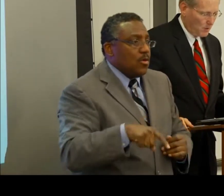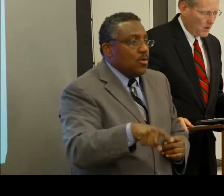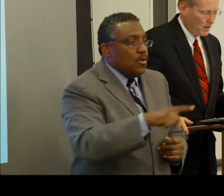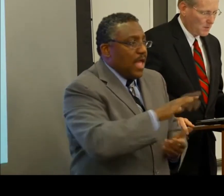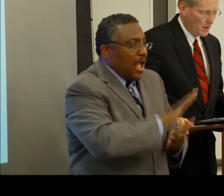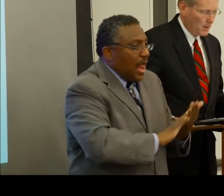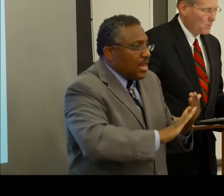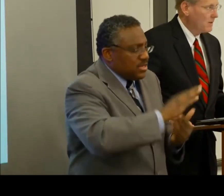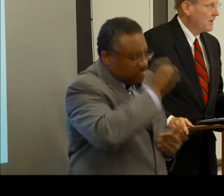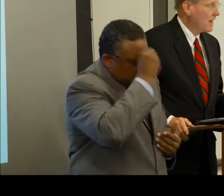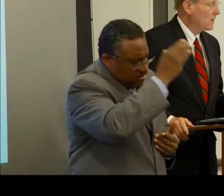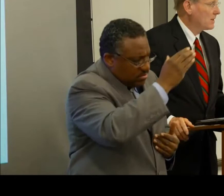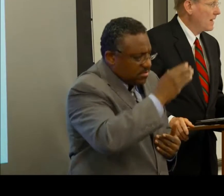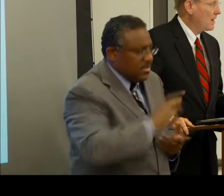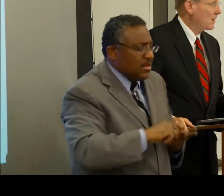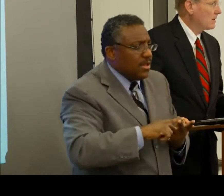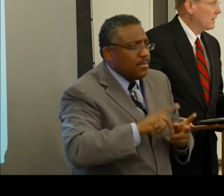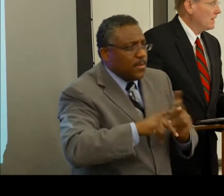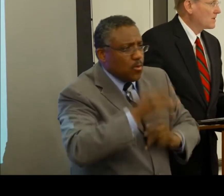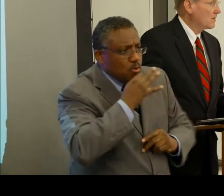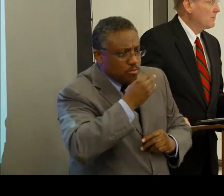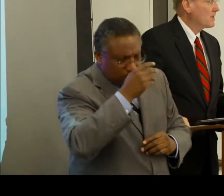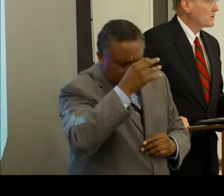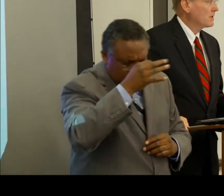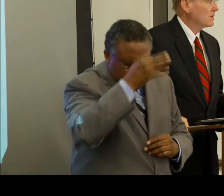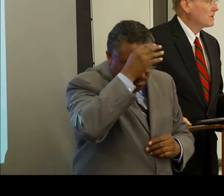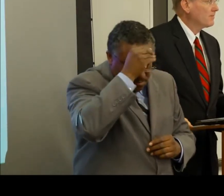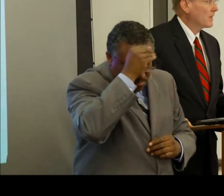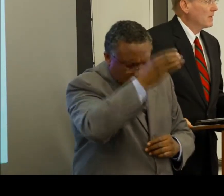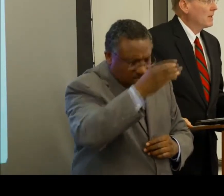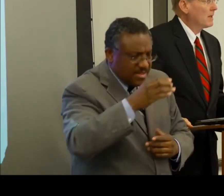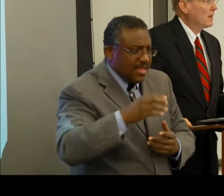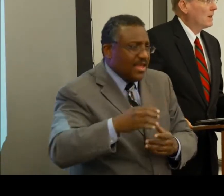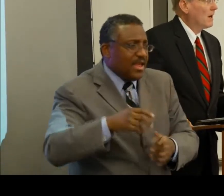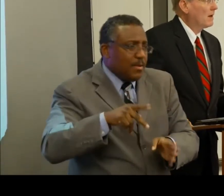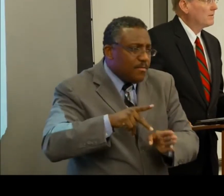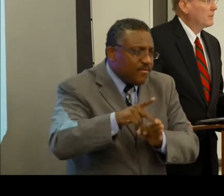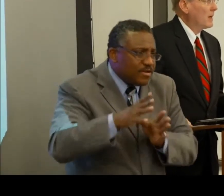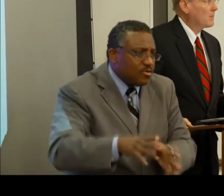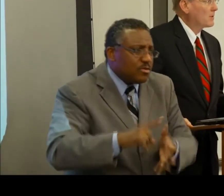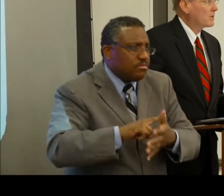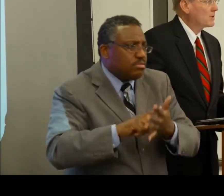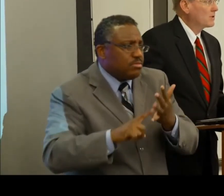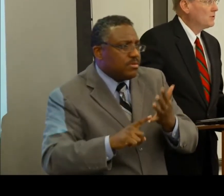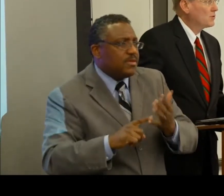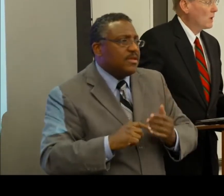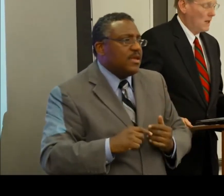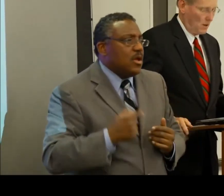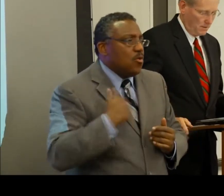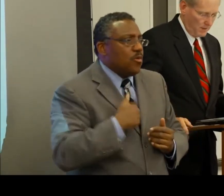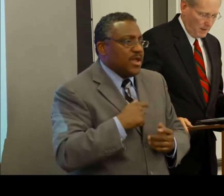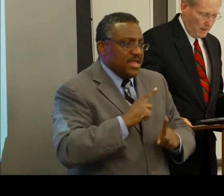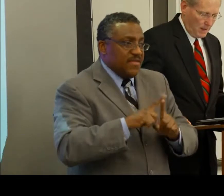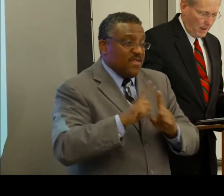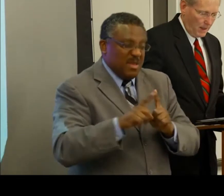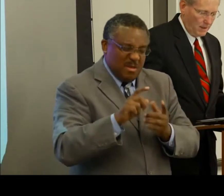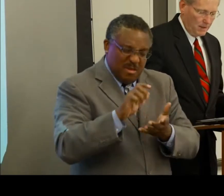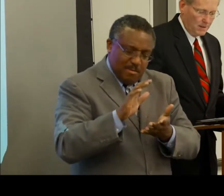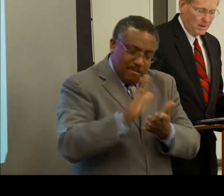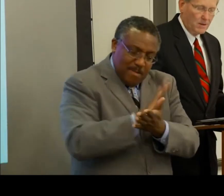and people with great experience, we've narrowed down submissions of papers to 12.